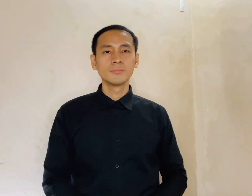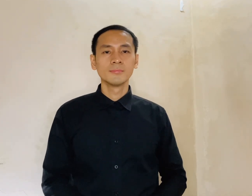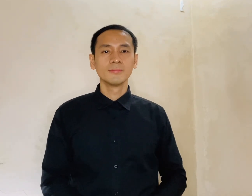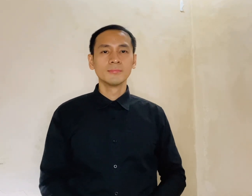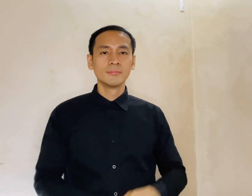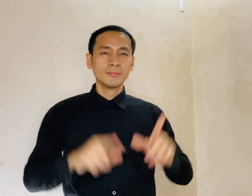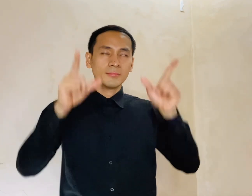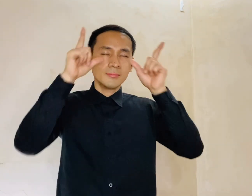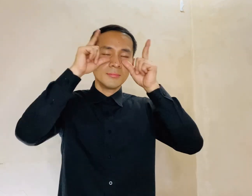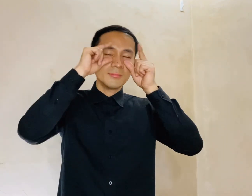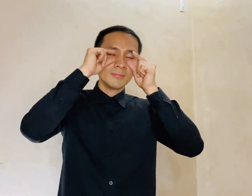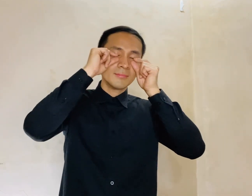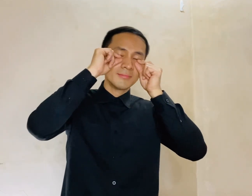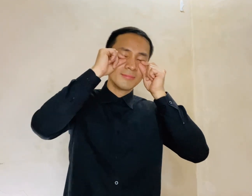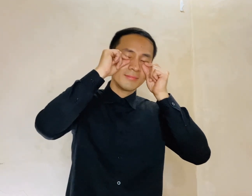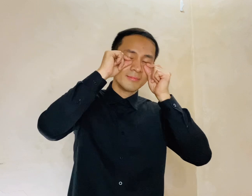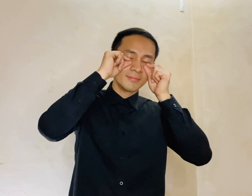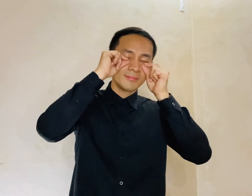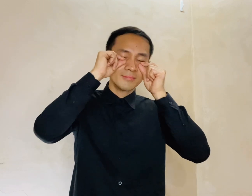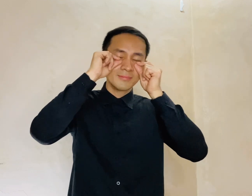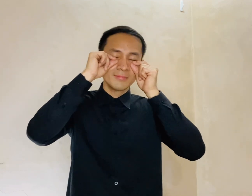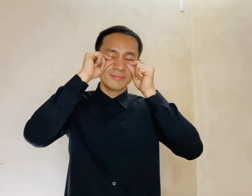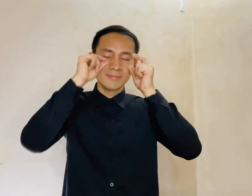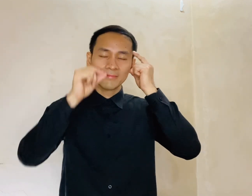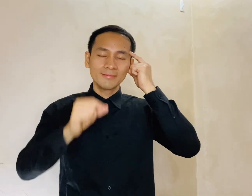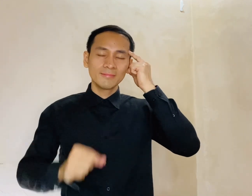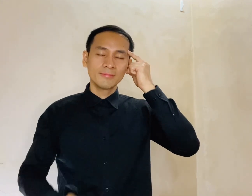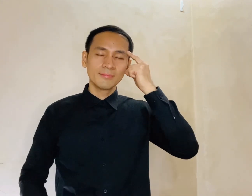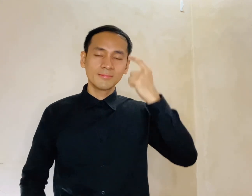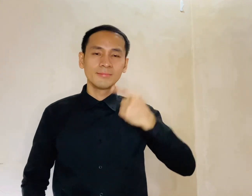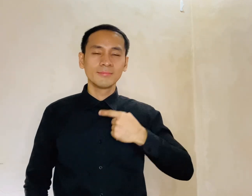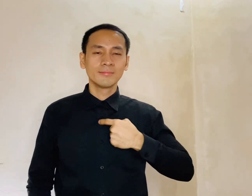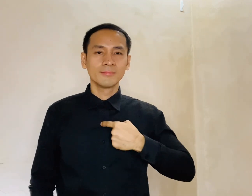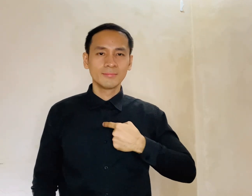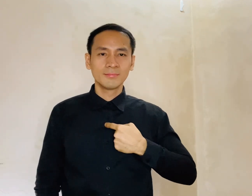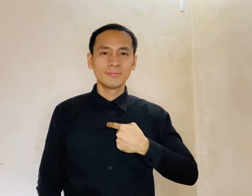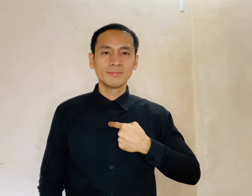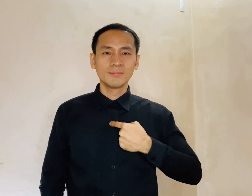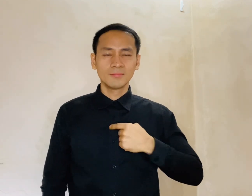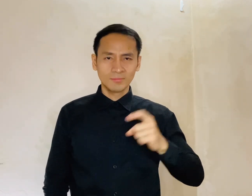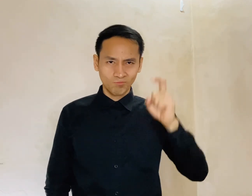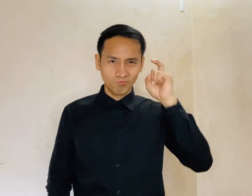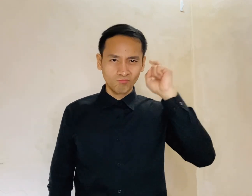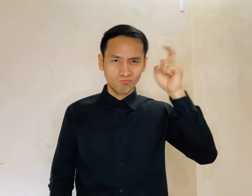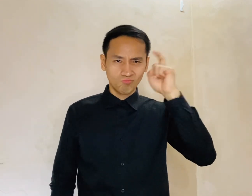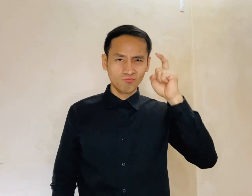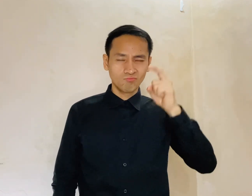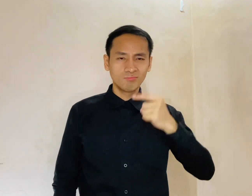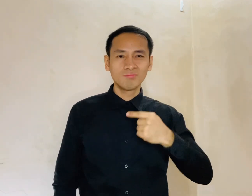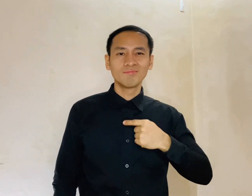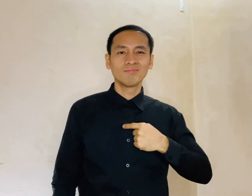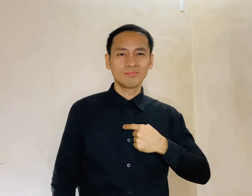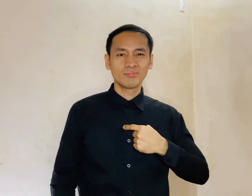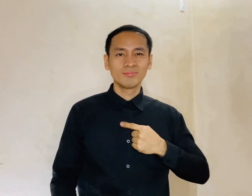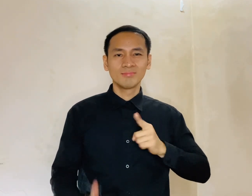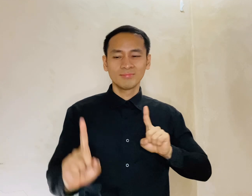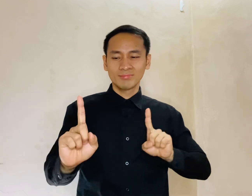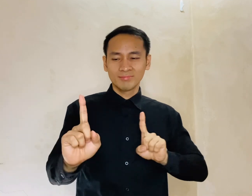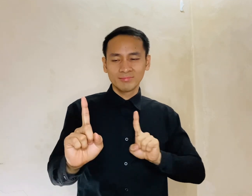Close your eyes and think of me And soon I will be